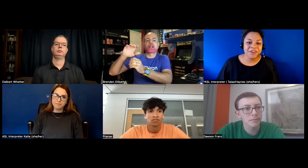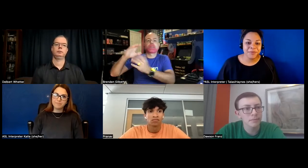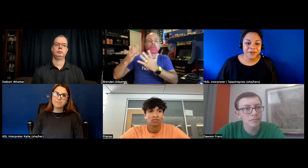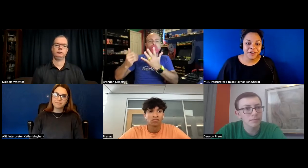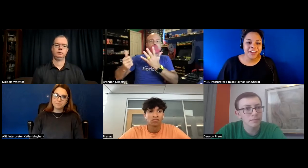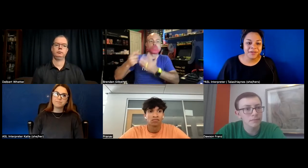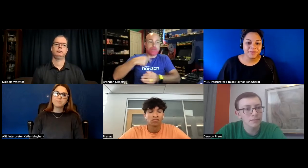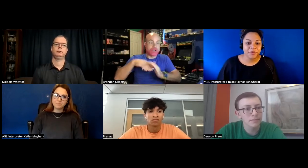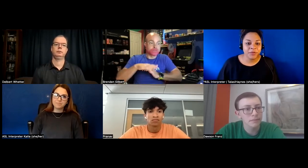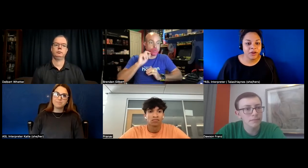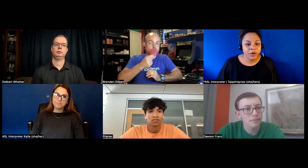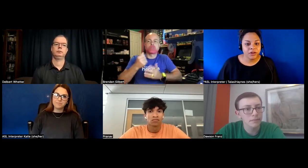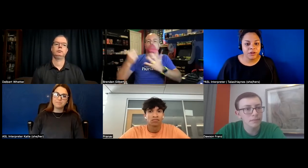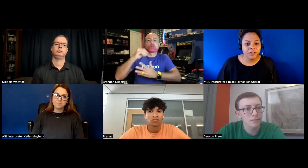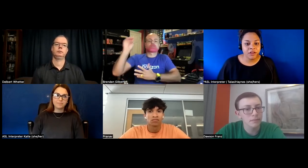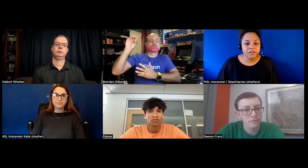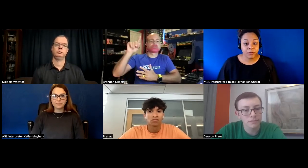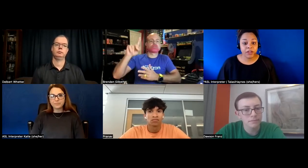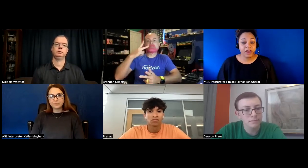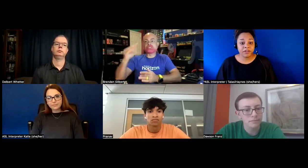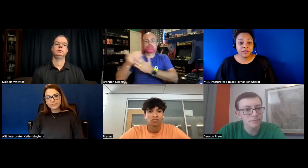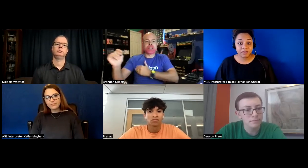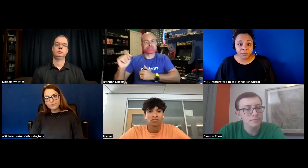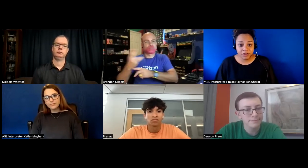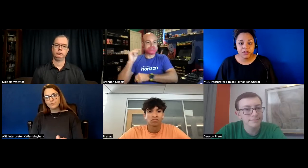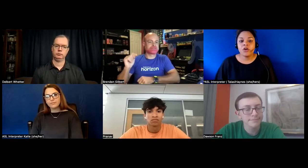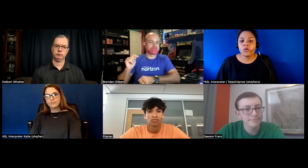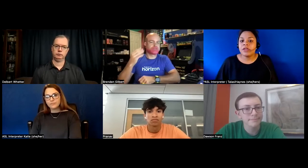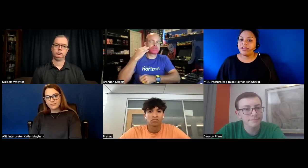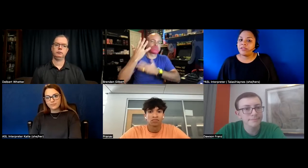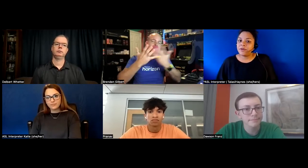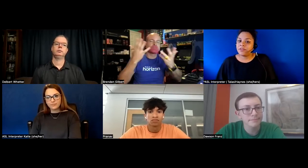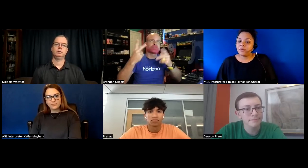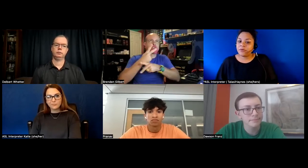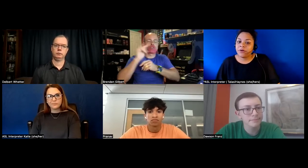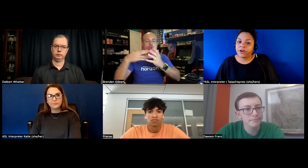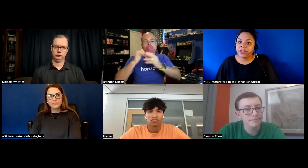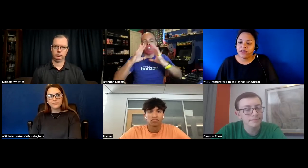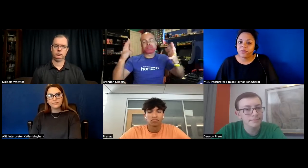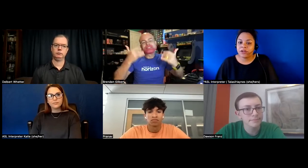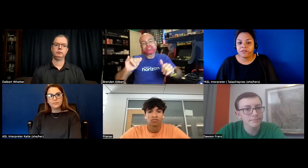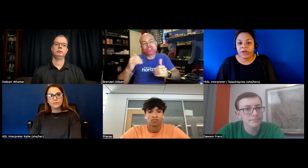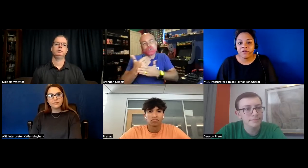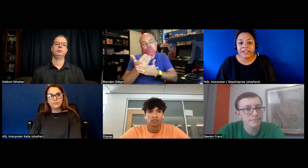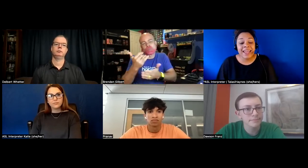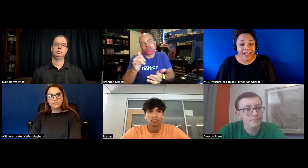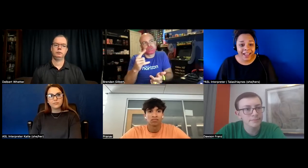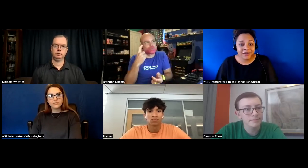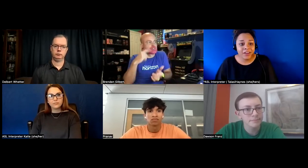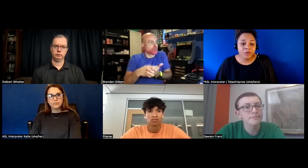interpreter um but we go in and we discuss okay you have accessibility cool now let's make that a priority and then we can also have that tag so